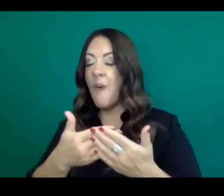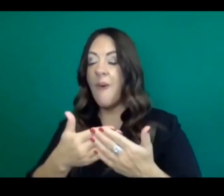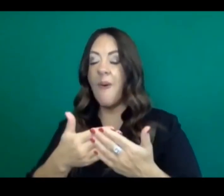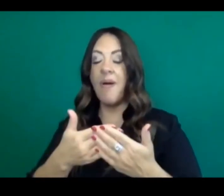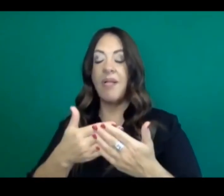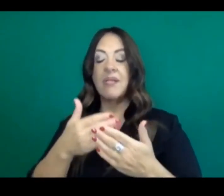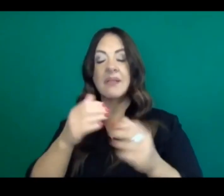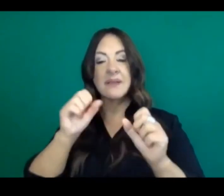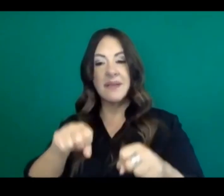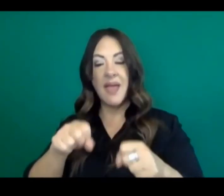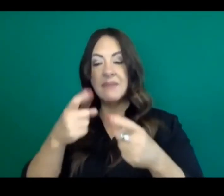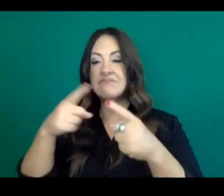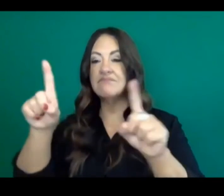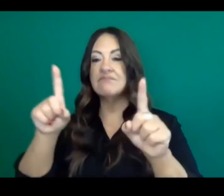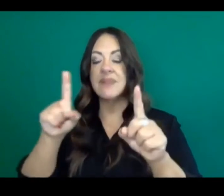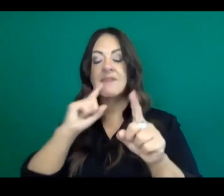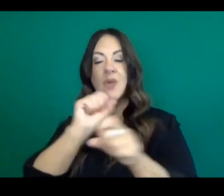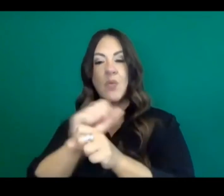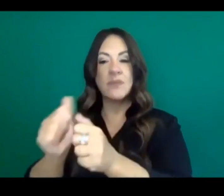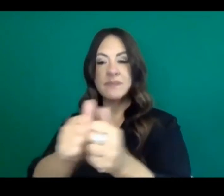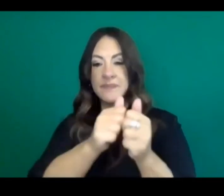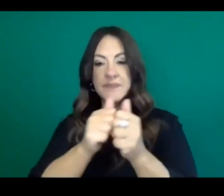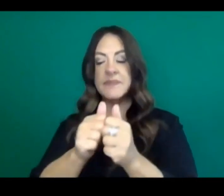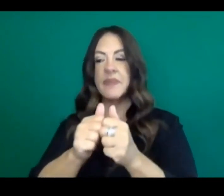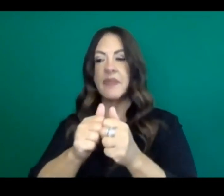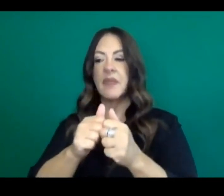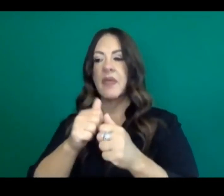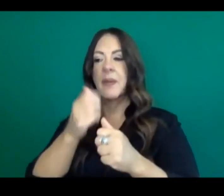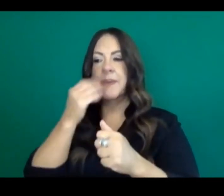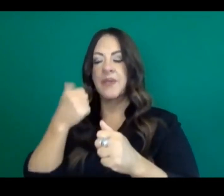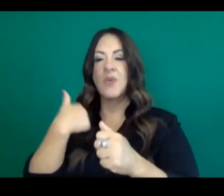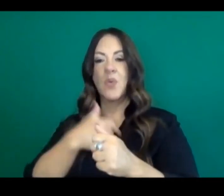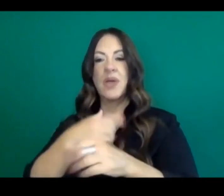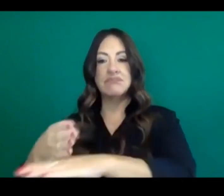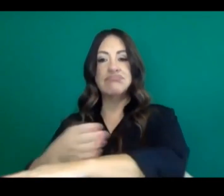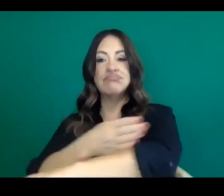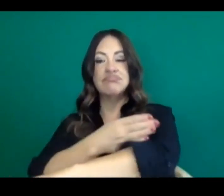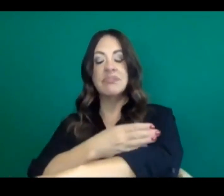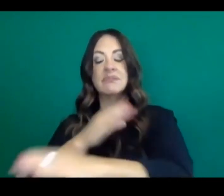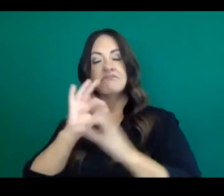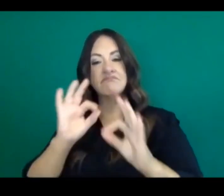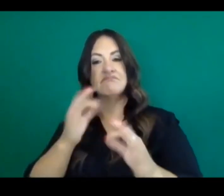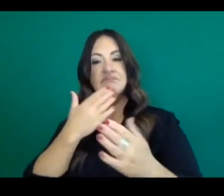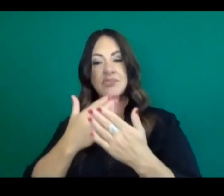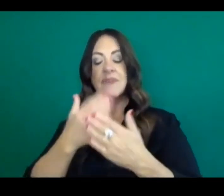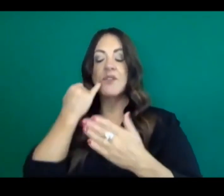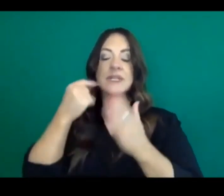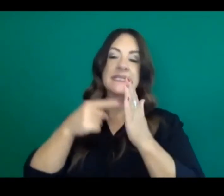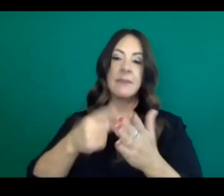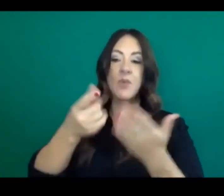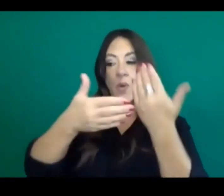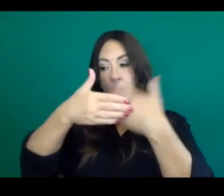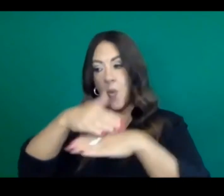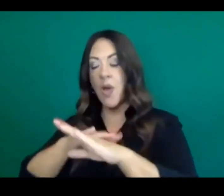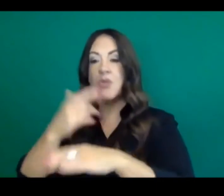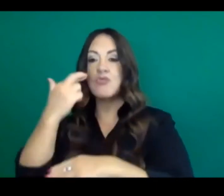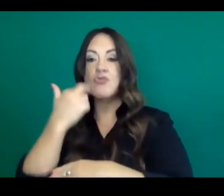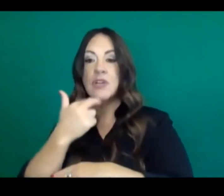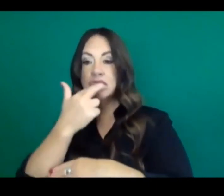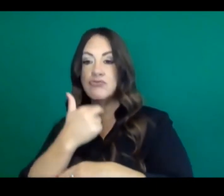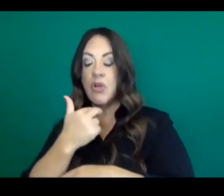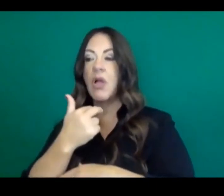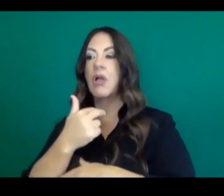reinforce those gains by doing some of the things. whether it's, you're going into a indoor restaurant with 25%